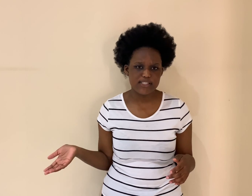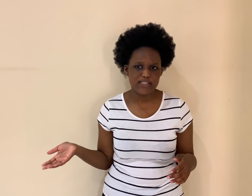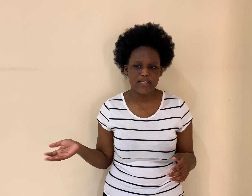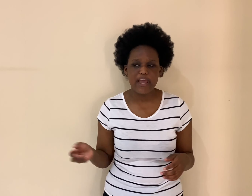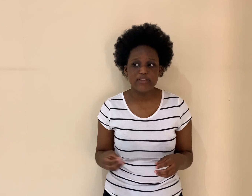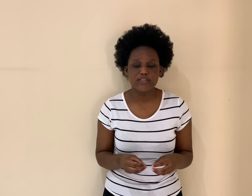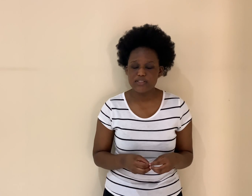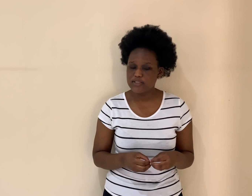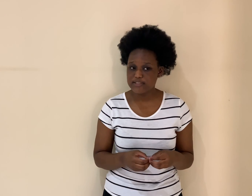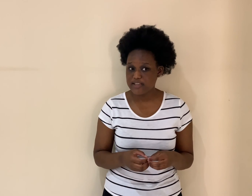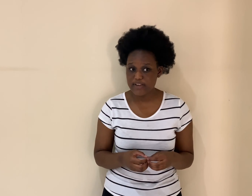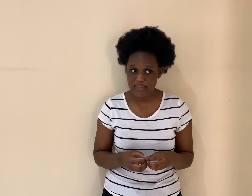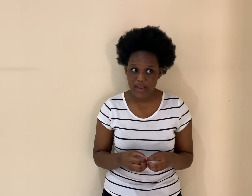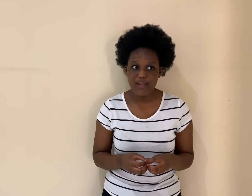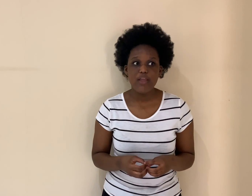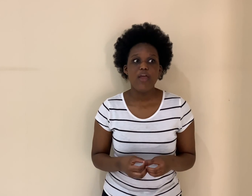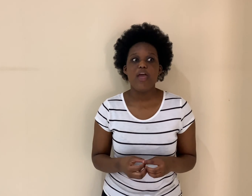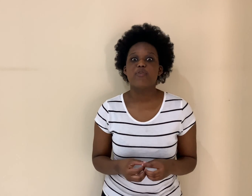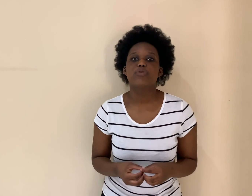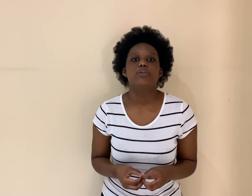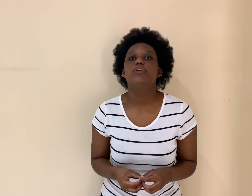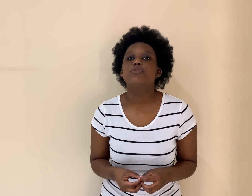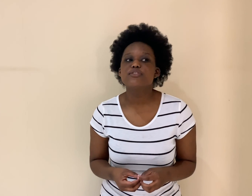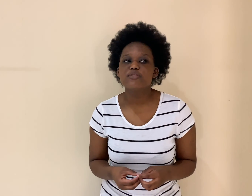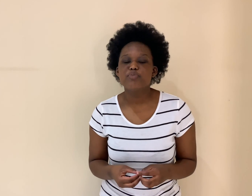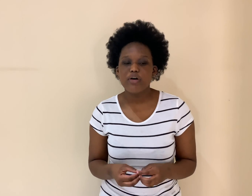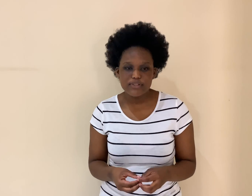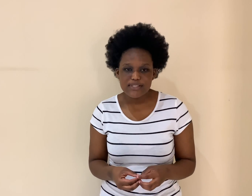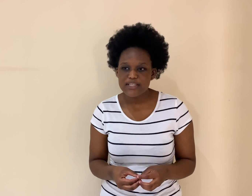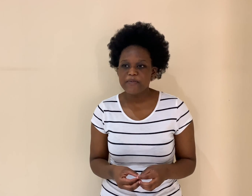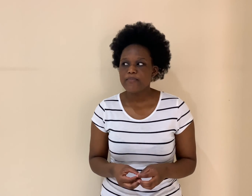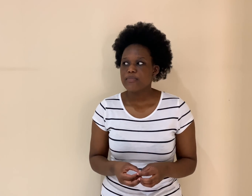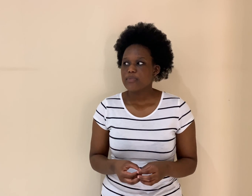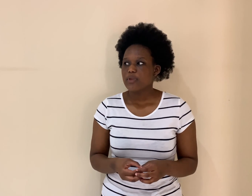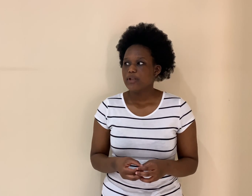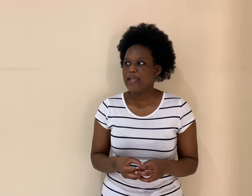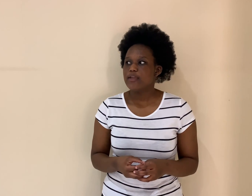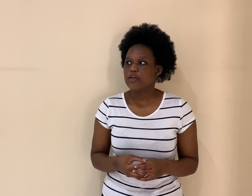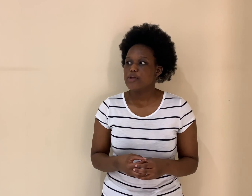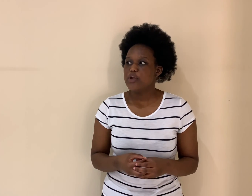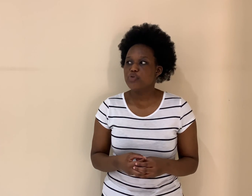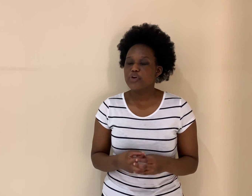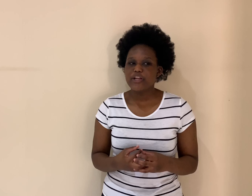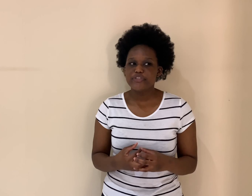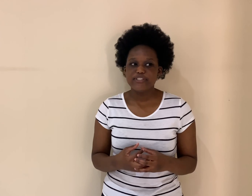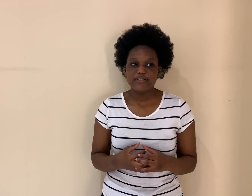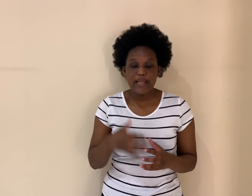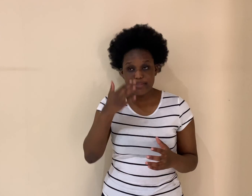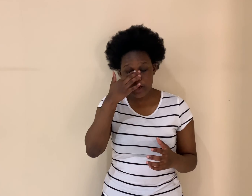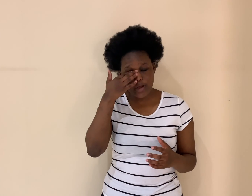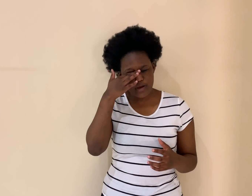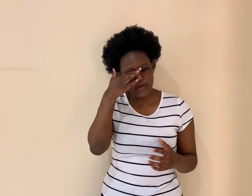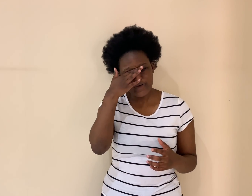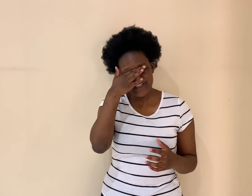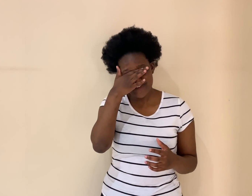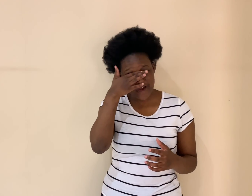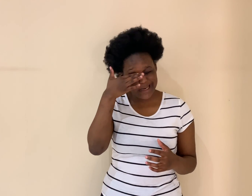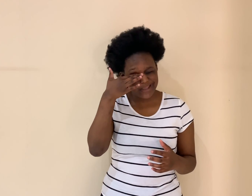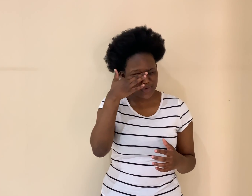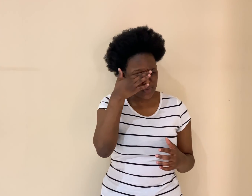and stuff like that and with an increase in poverty like i know your countries like that are already dry like your